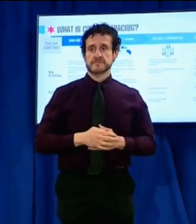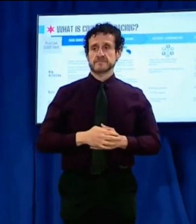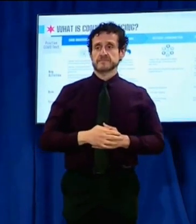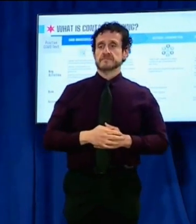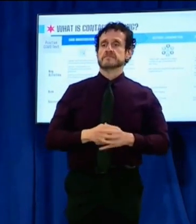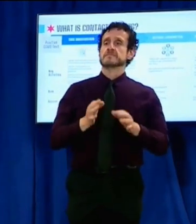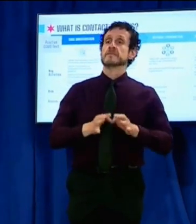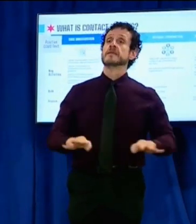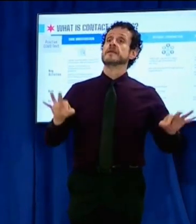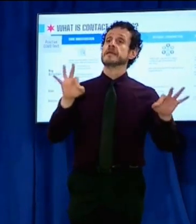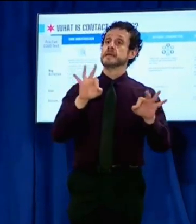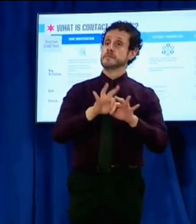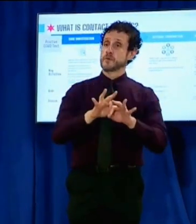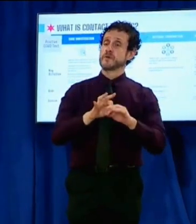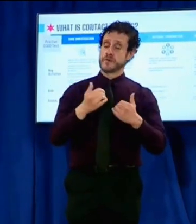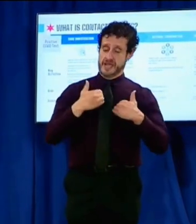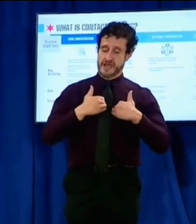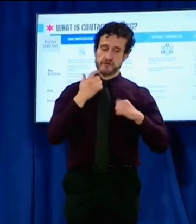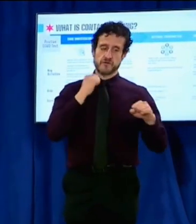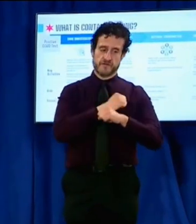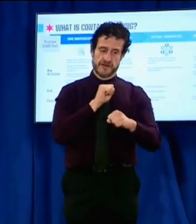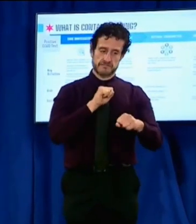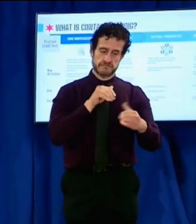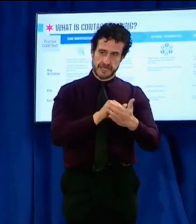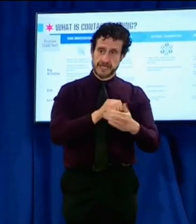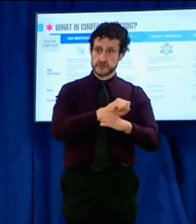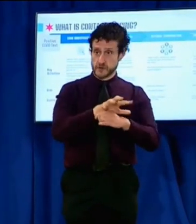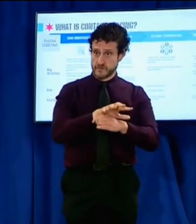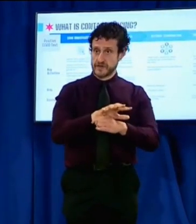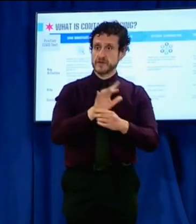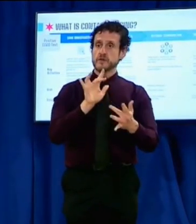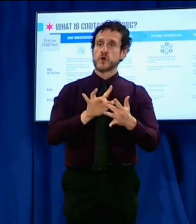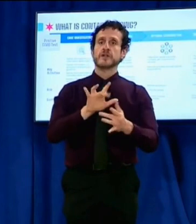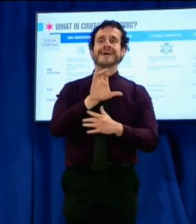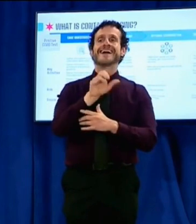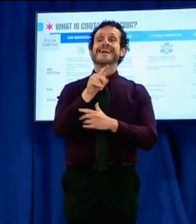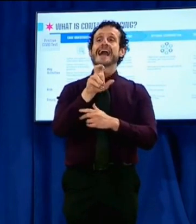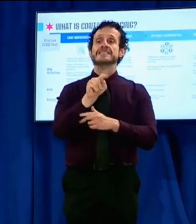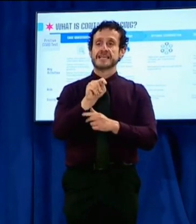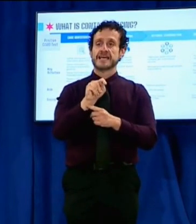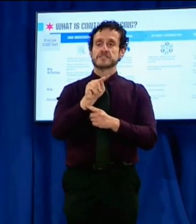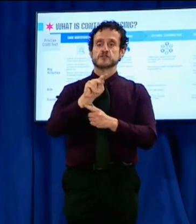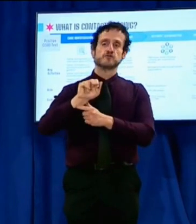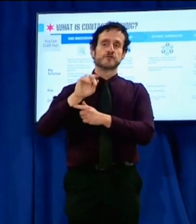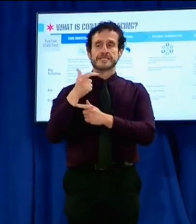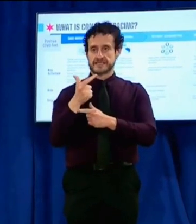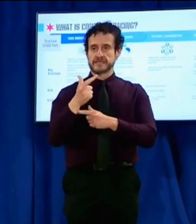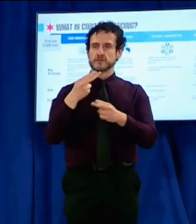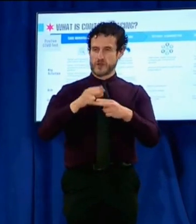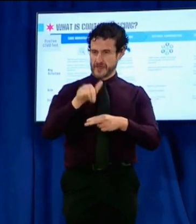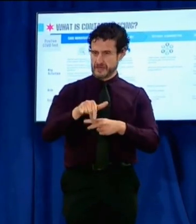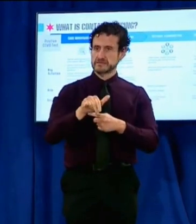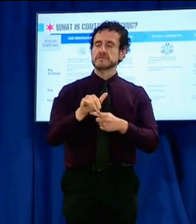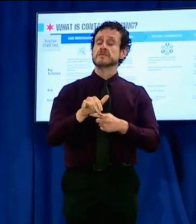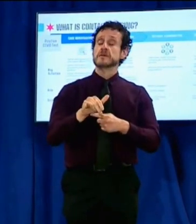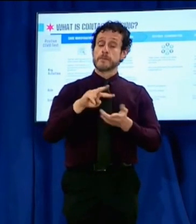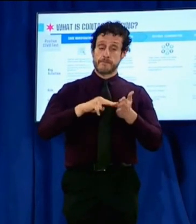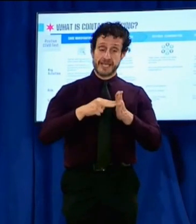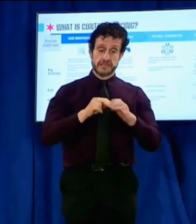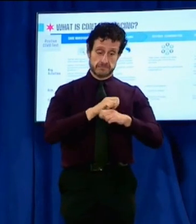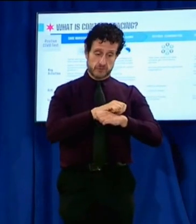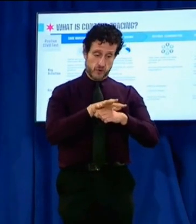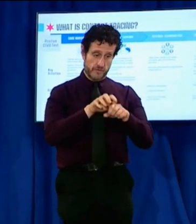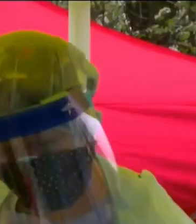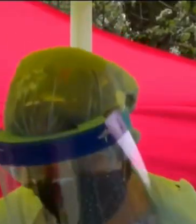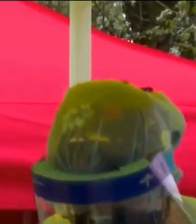important weapons that we have in this fight is contact tracing. And Mayor Lori Lightfoot says Chicago now has 56 million more dollars